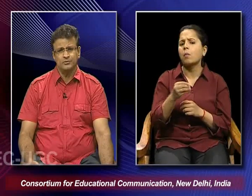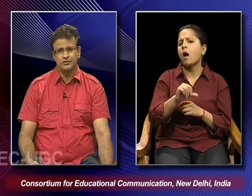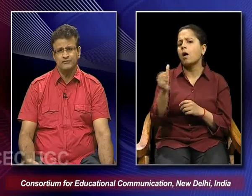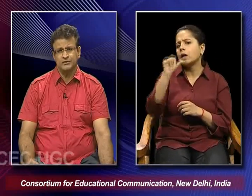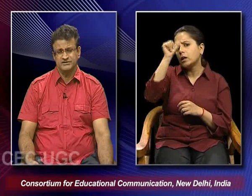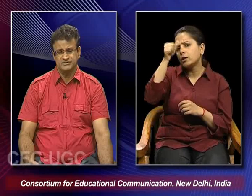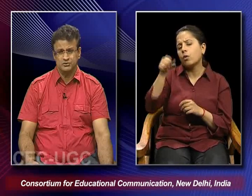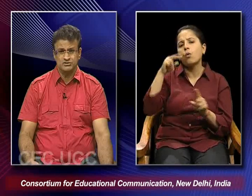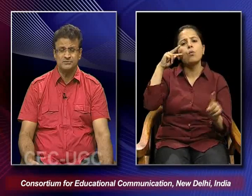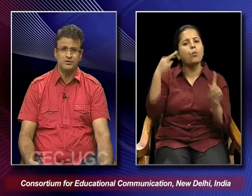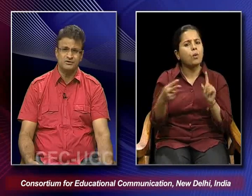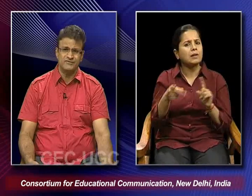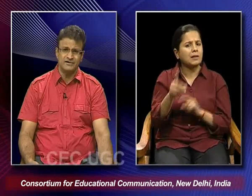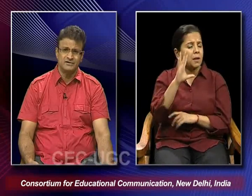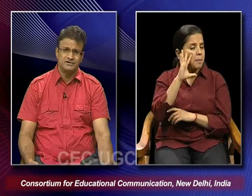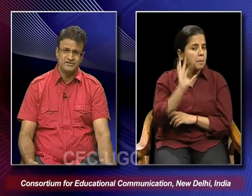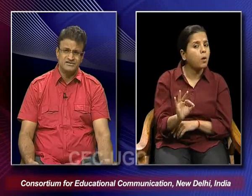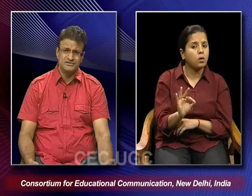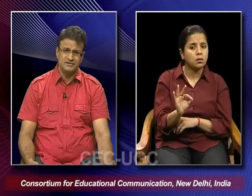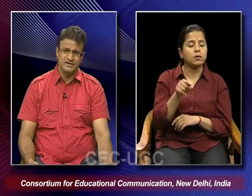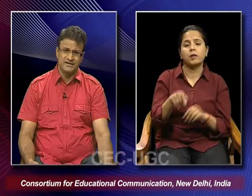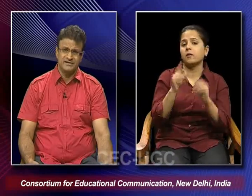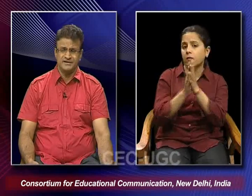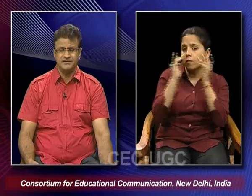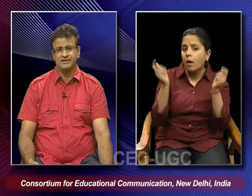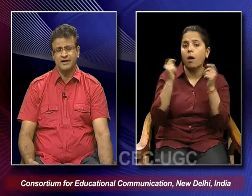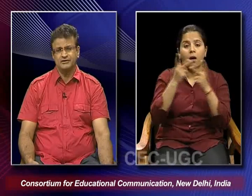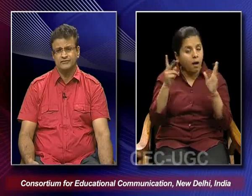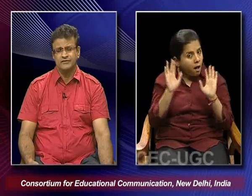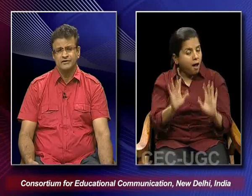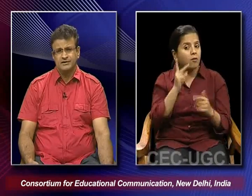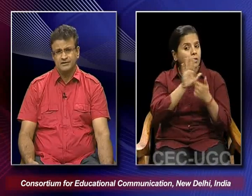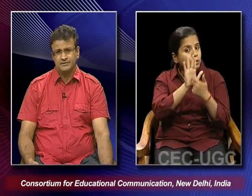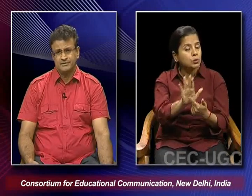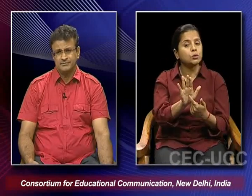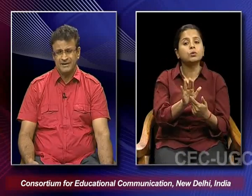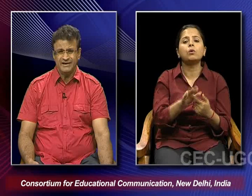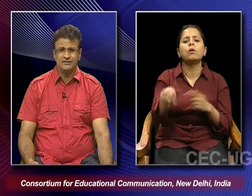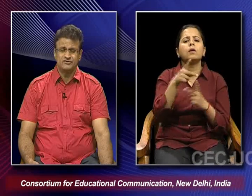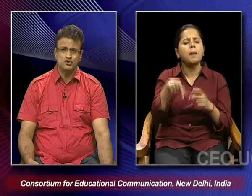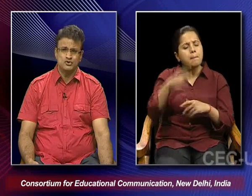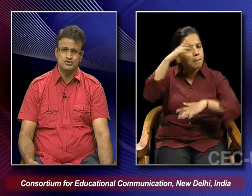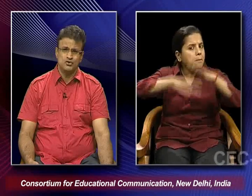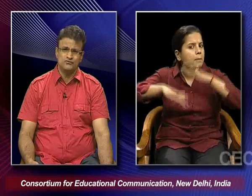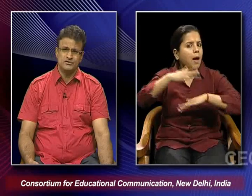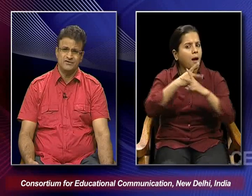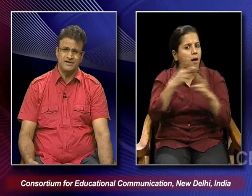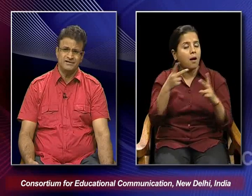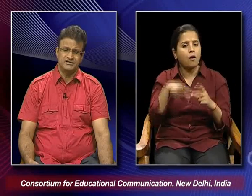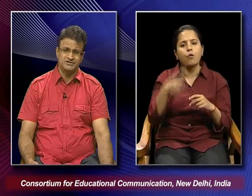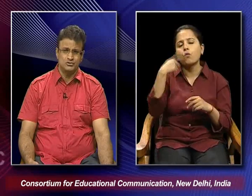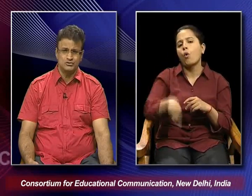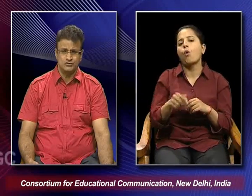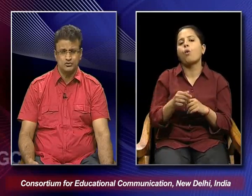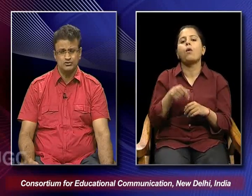the Hindu point of view it is the most important festival and the kind of planning which goes on for Diwali